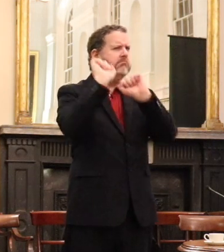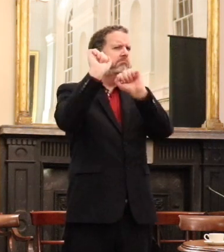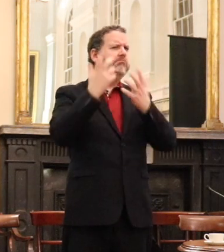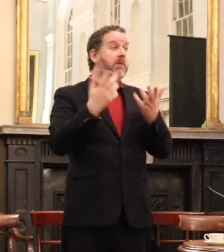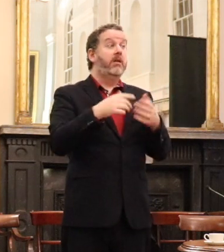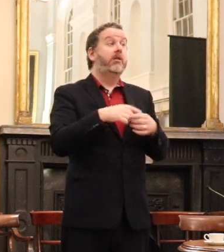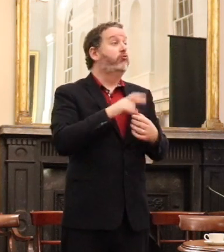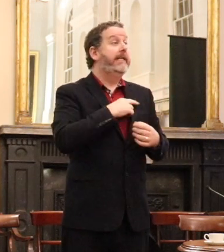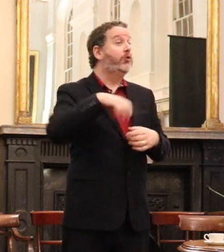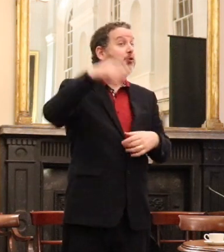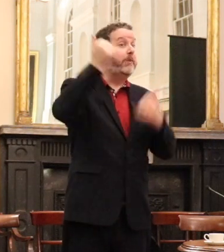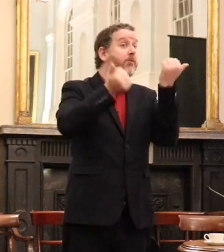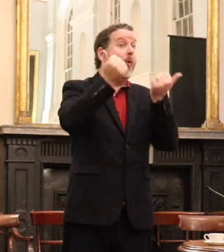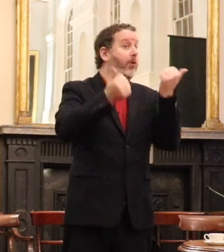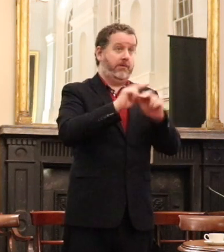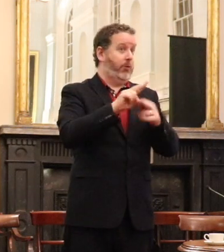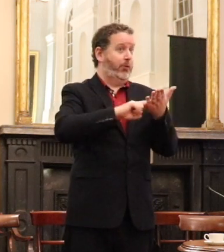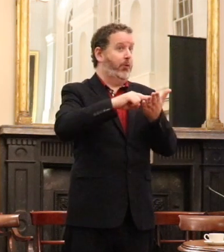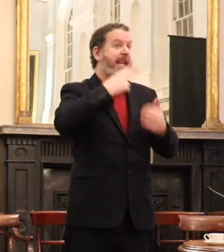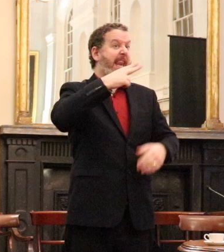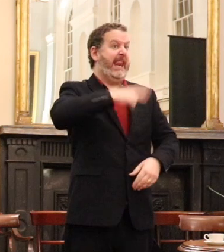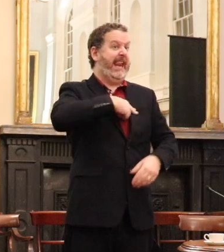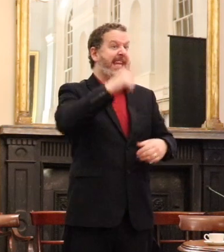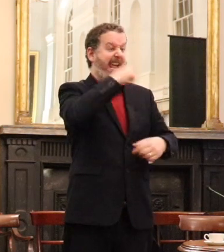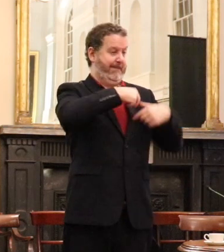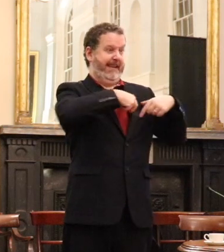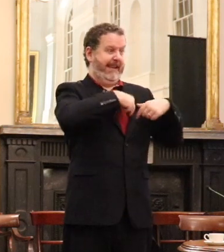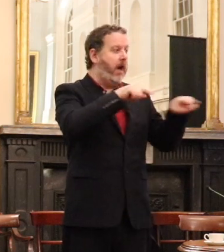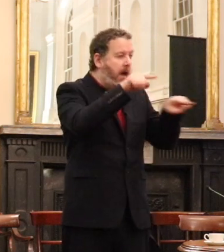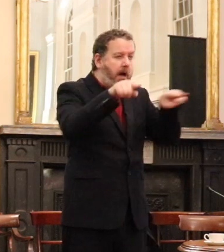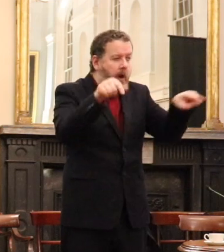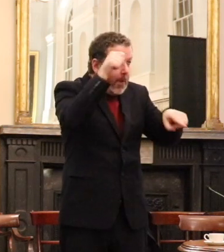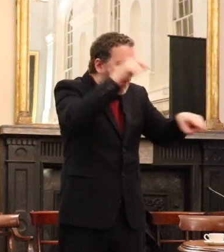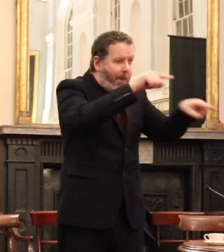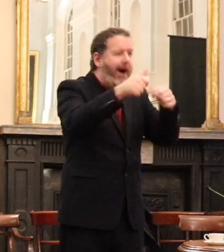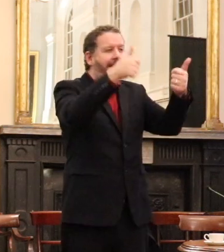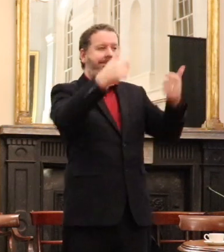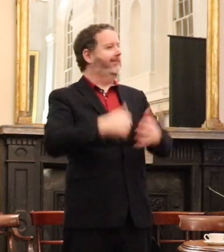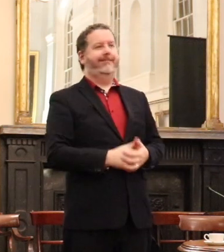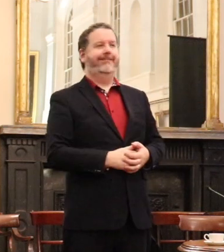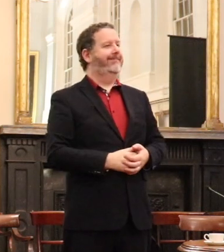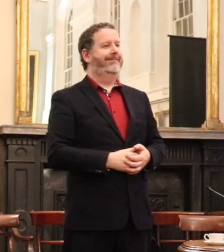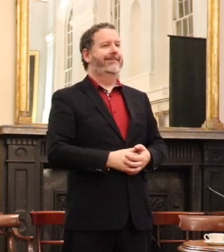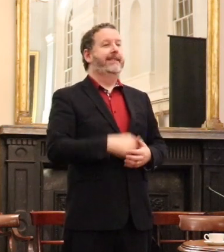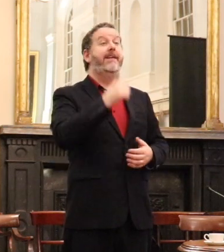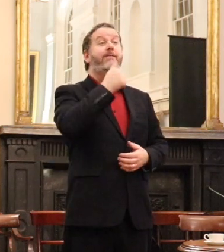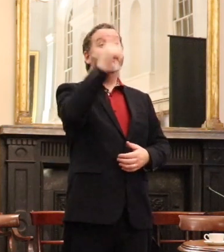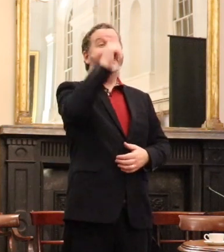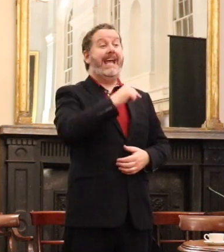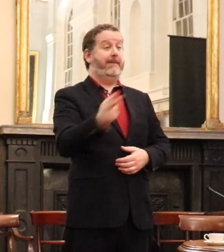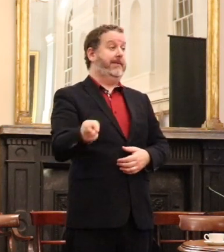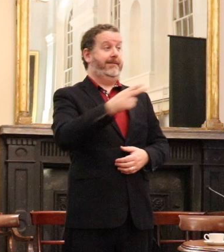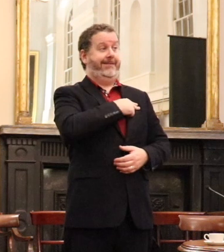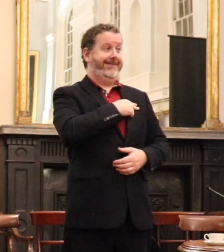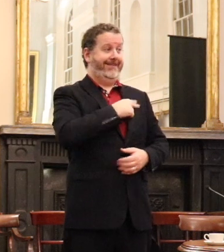they do not have to mention a first name is a sticker